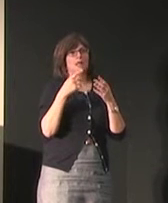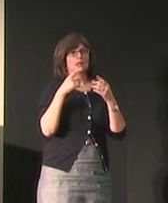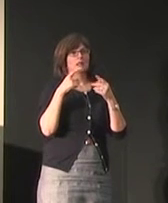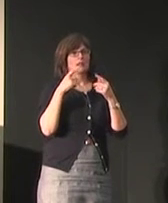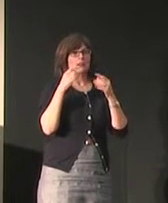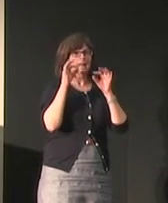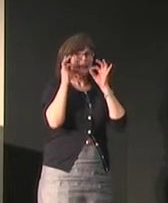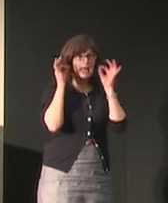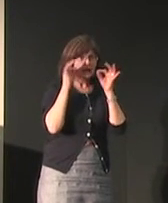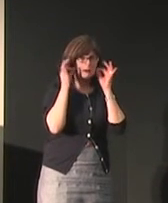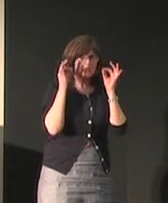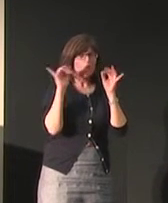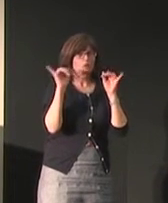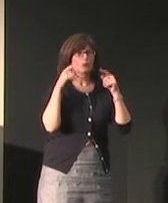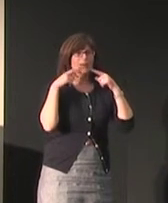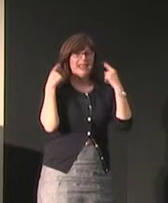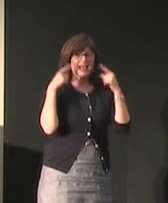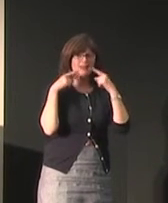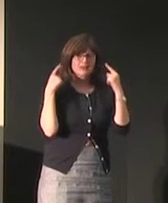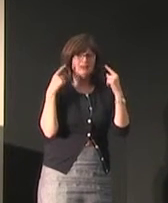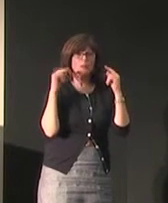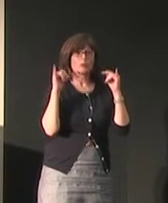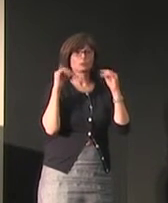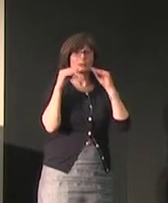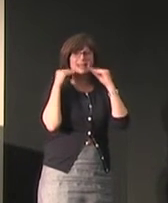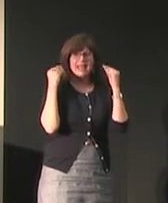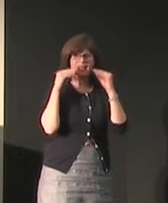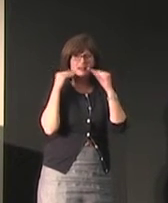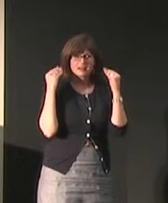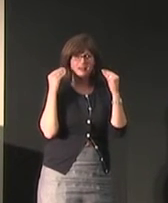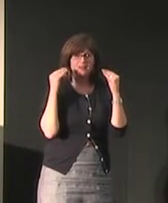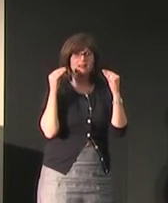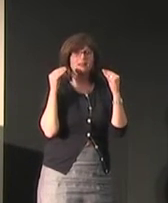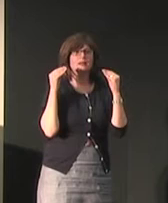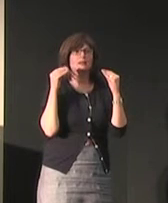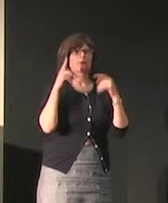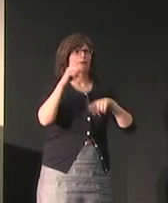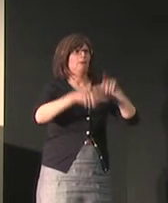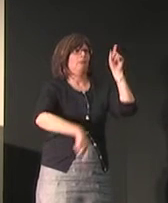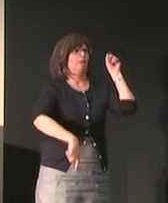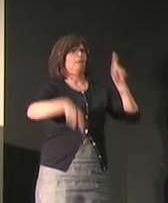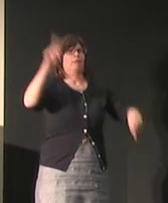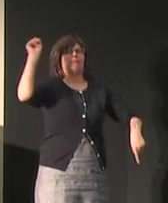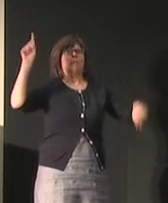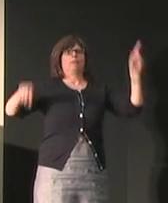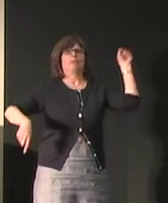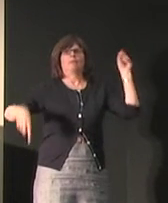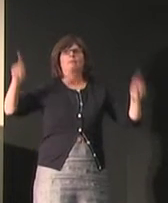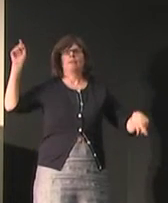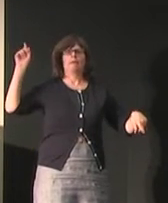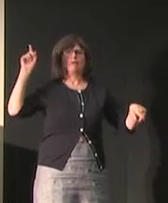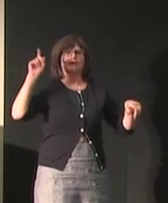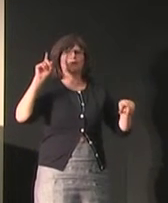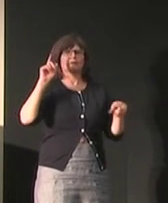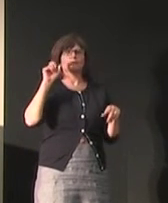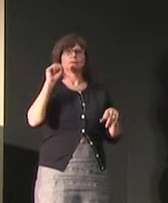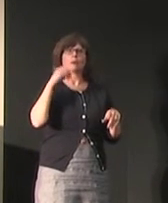the sign for cat they have several signs for cat wide variety and many different